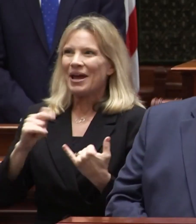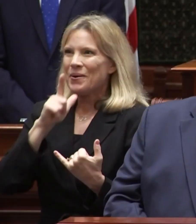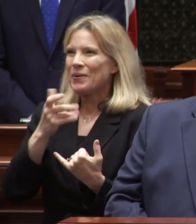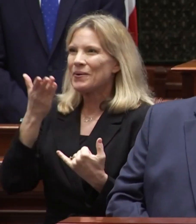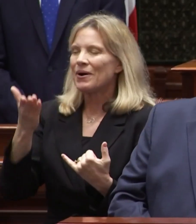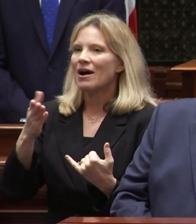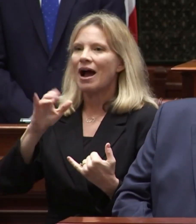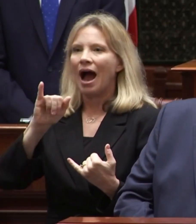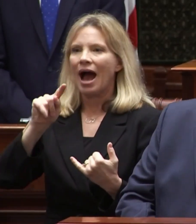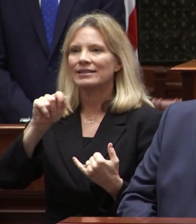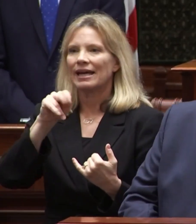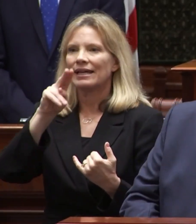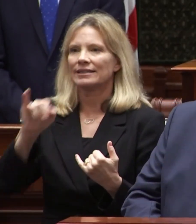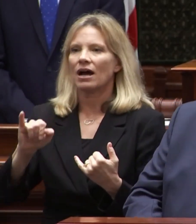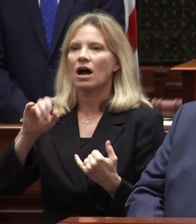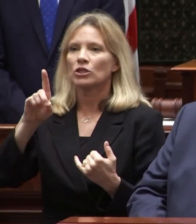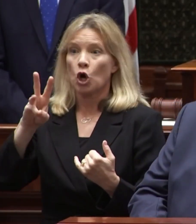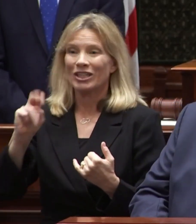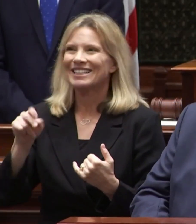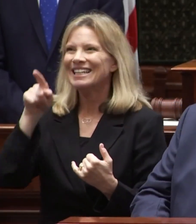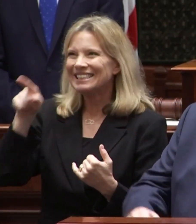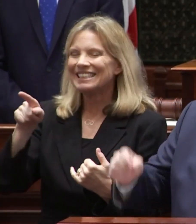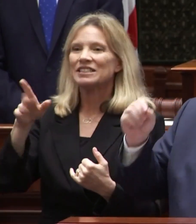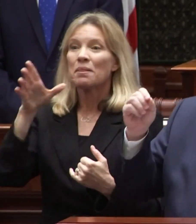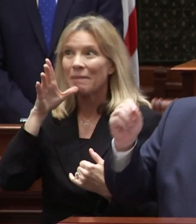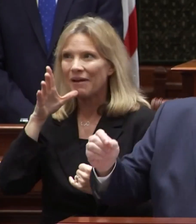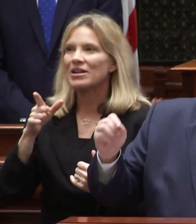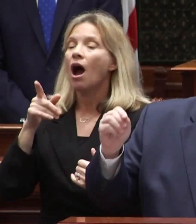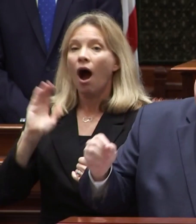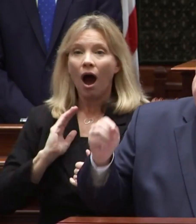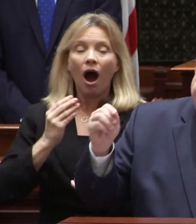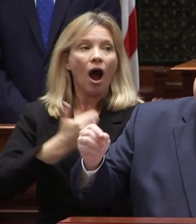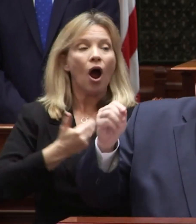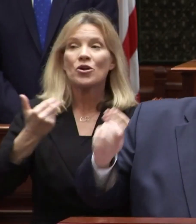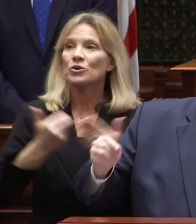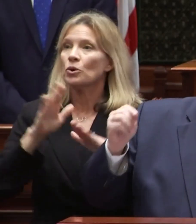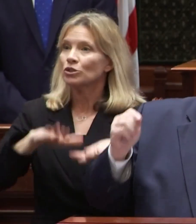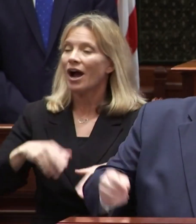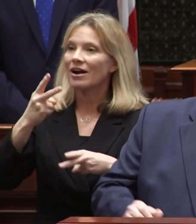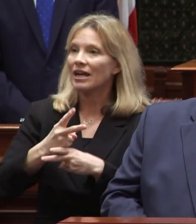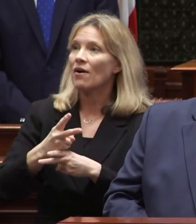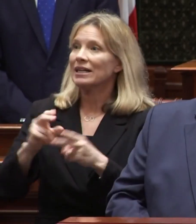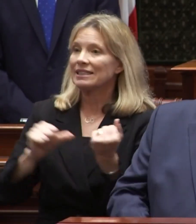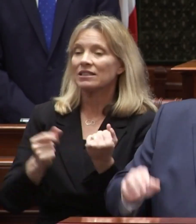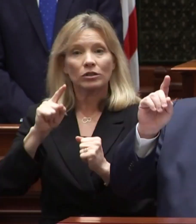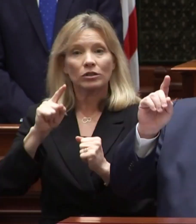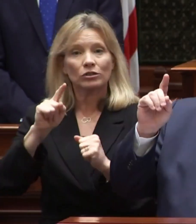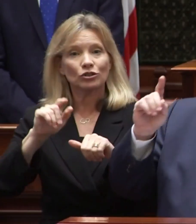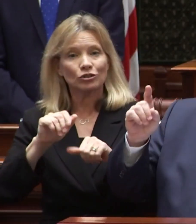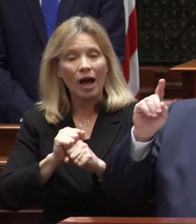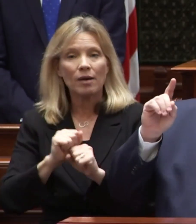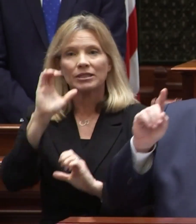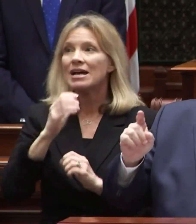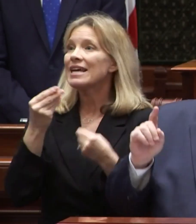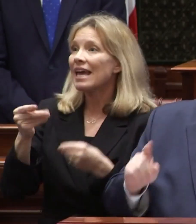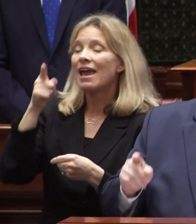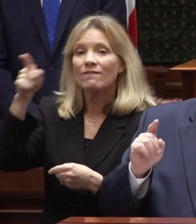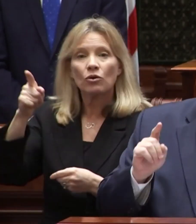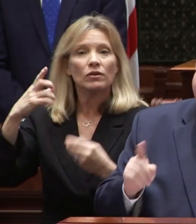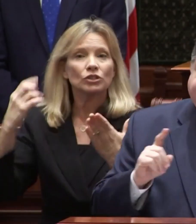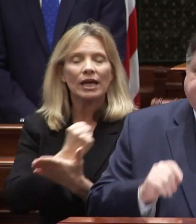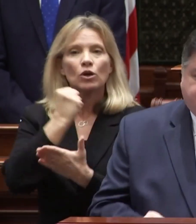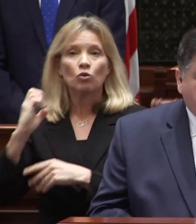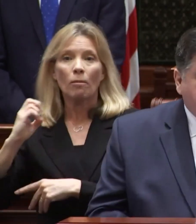today is itansia dawson one of those parents our new child care assistance for job seekers gave itansia the